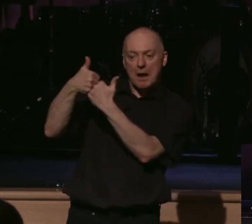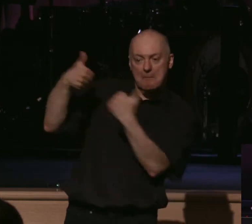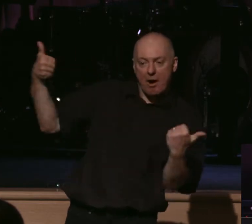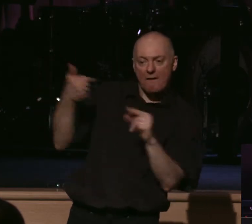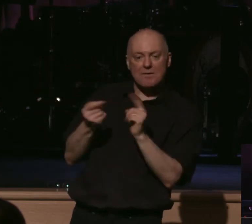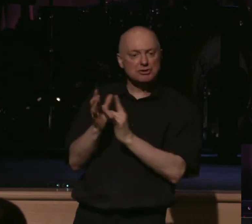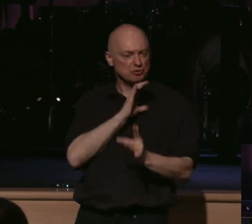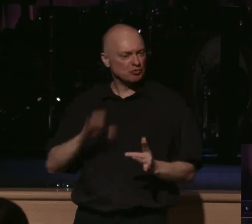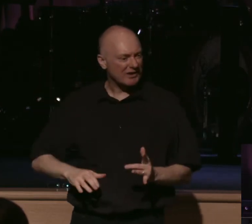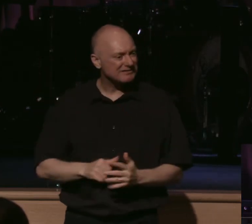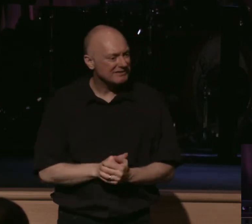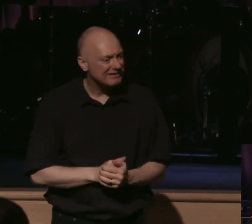Christ.